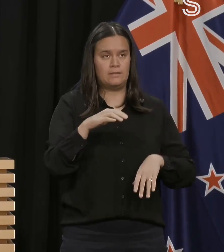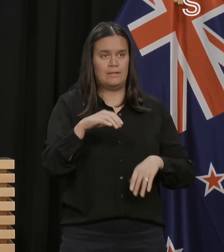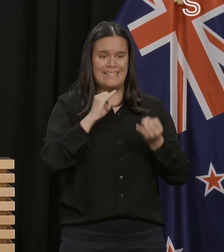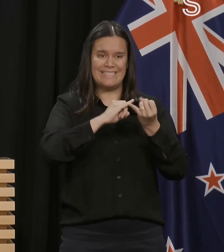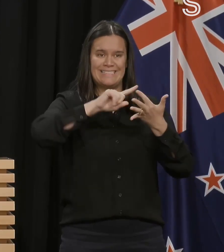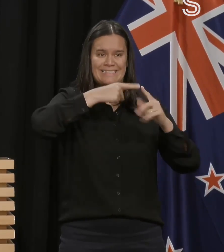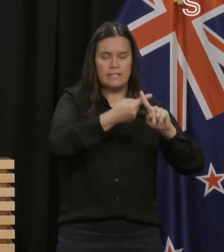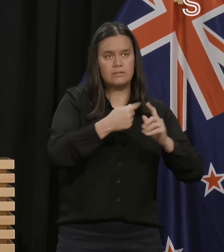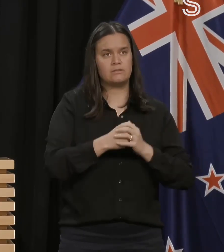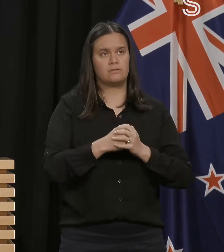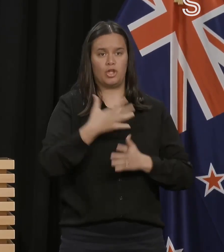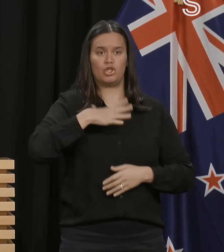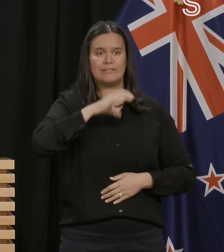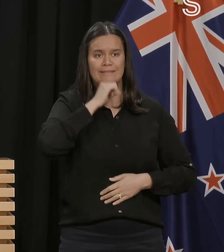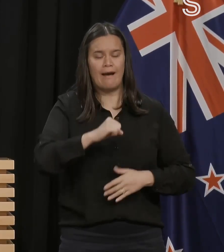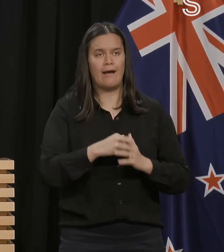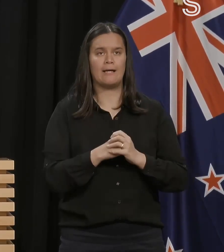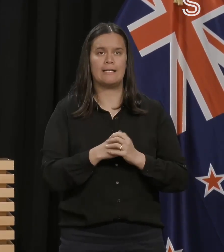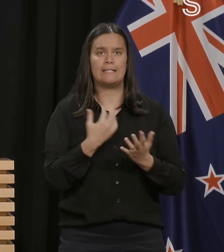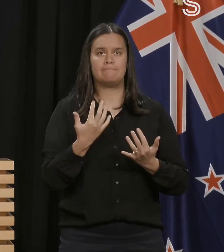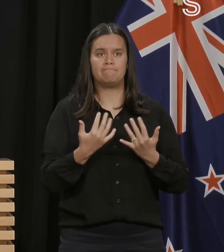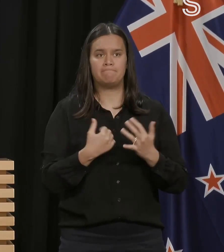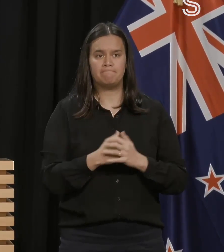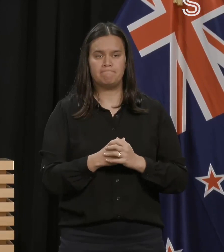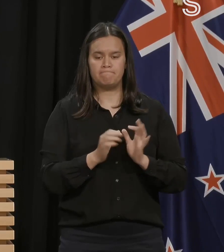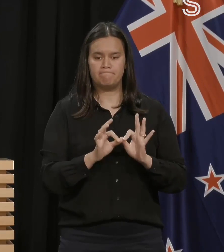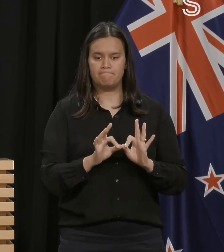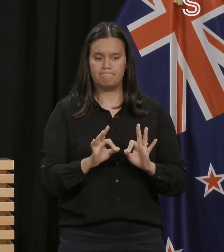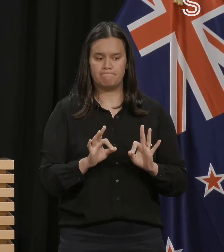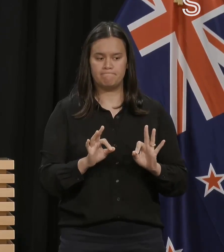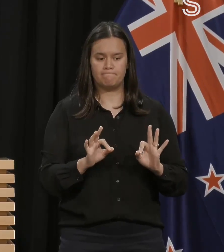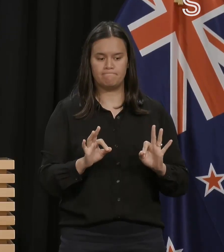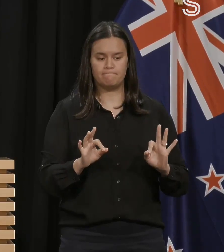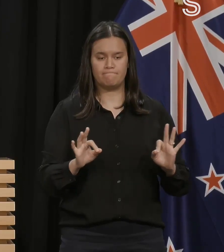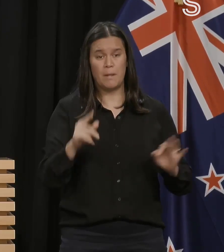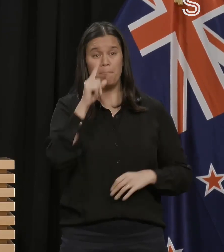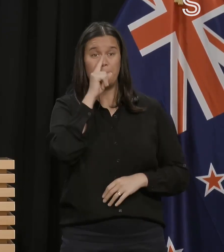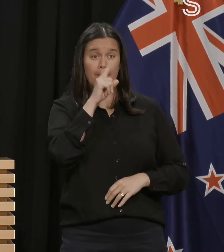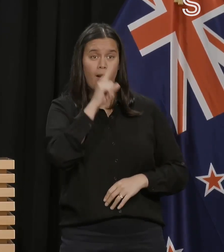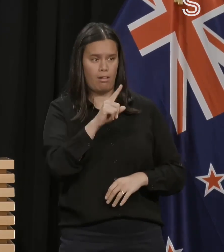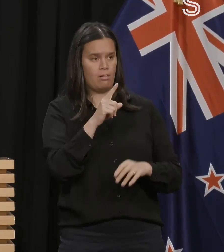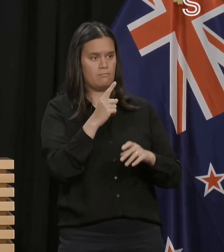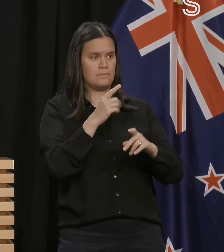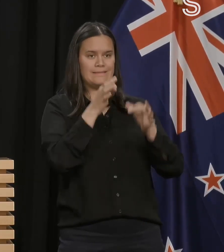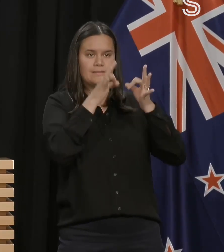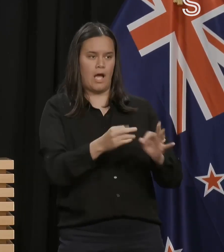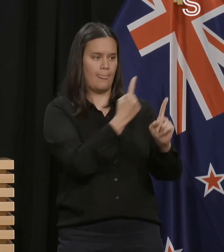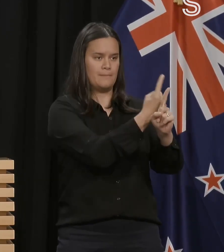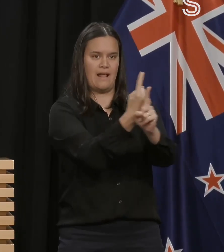people define themselves, people define their own genders.